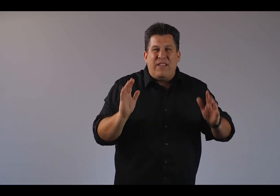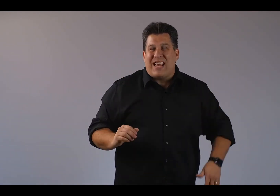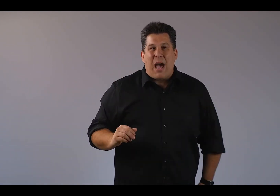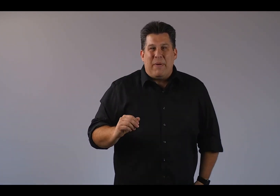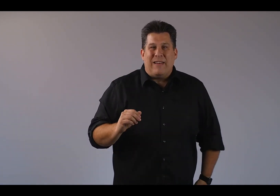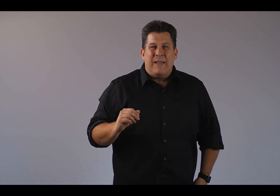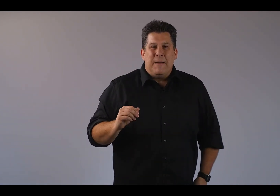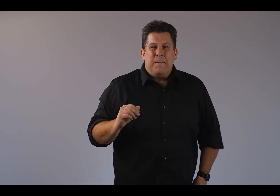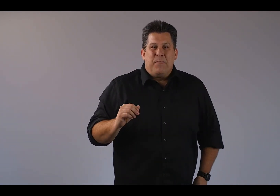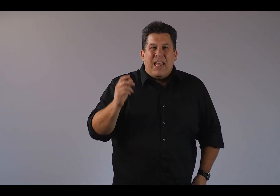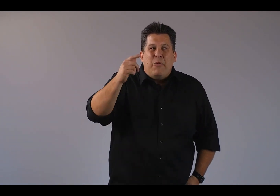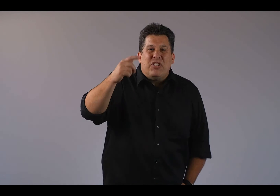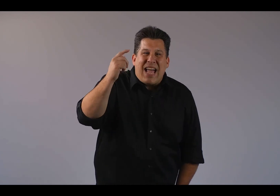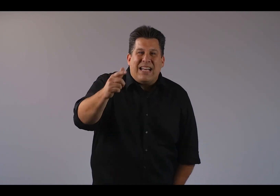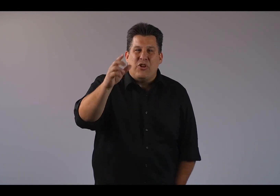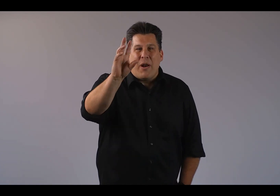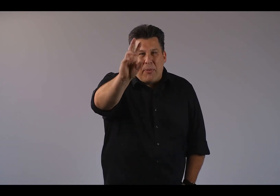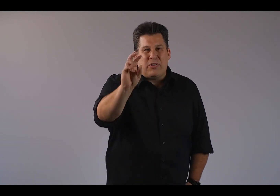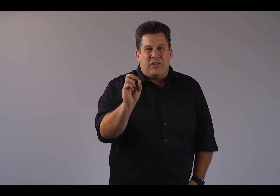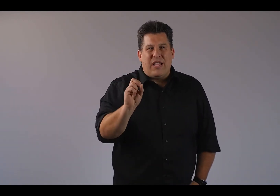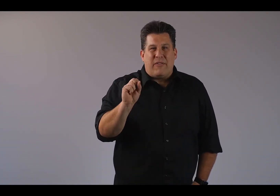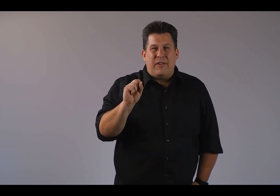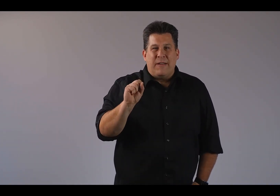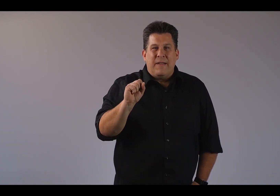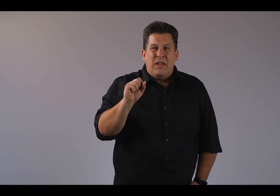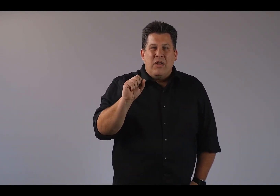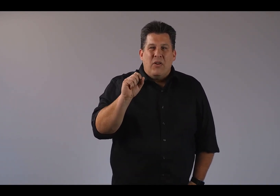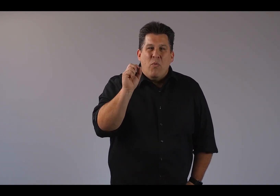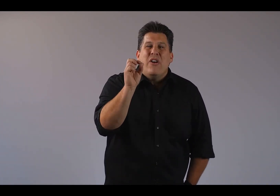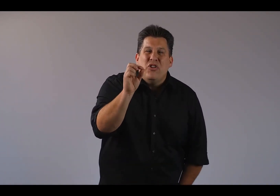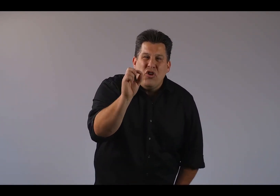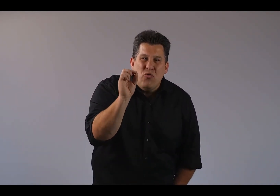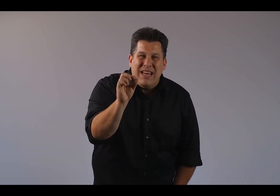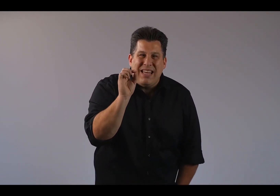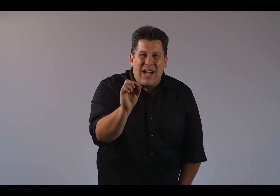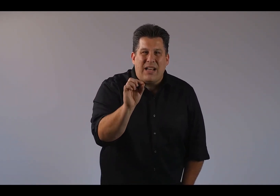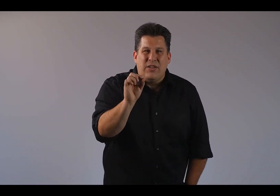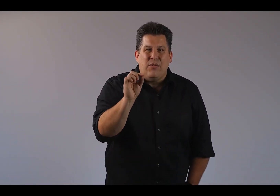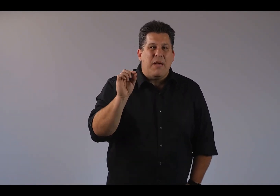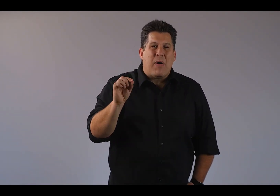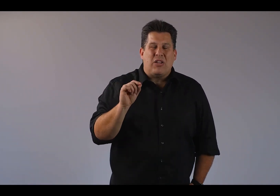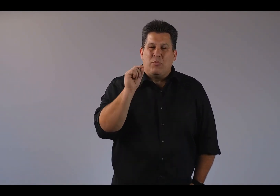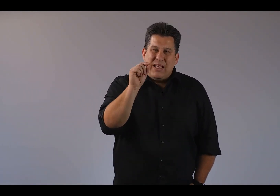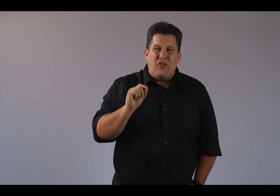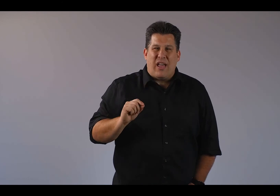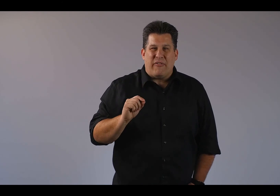this happened. And I would just ask you on a personal level, where do you need God to do the impossible in your life?